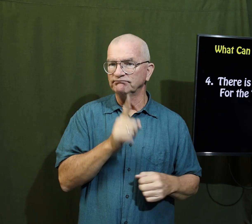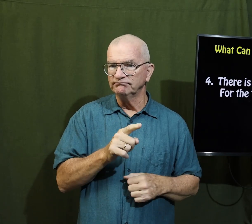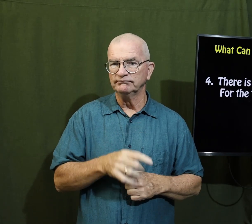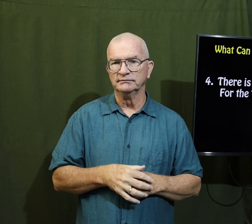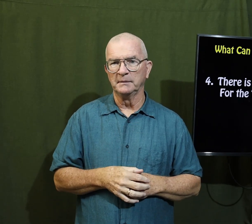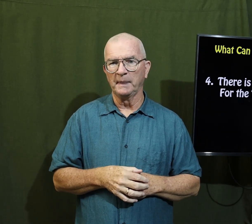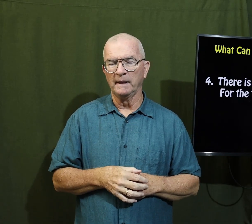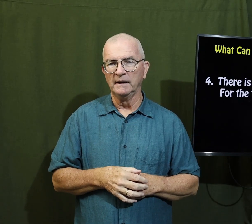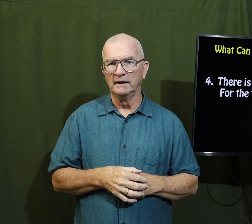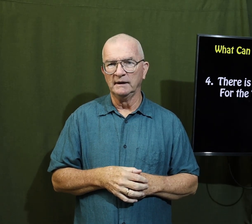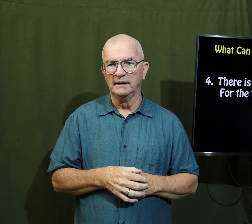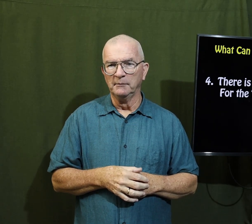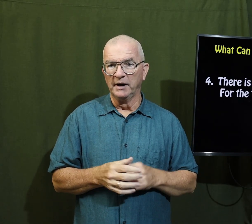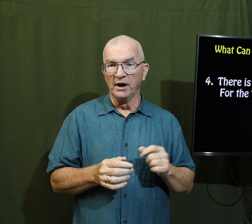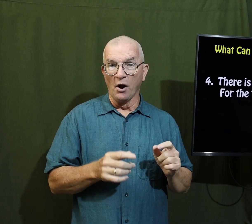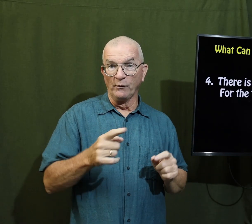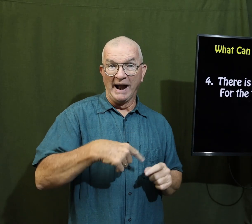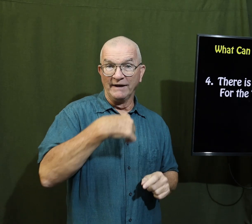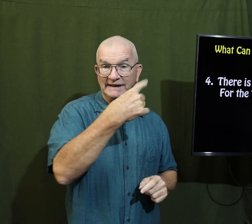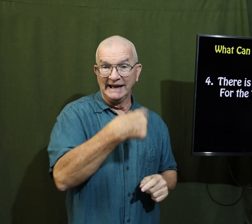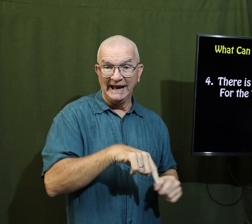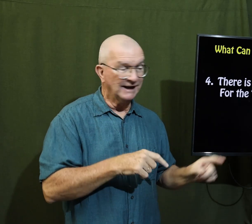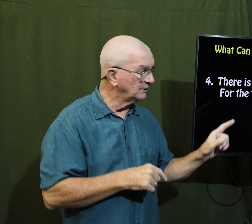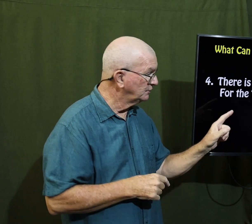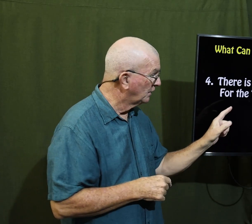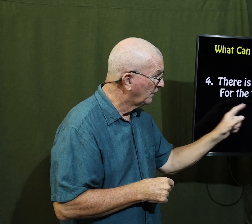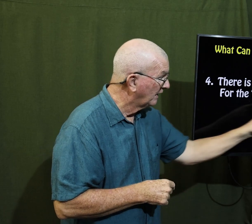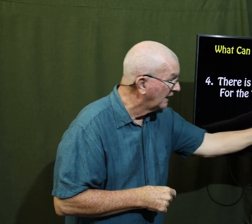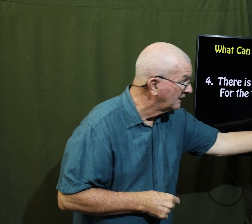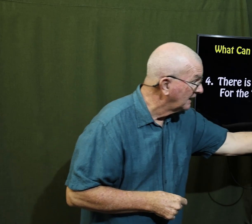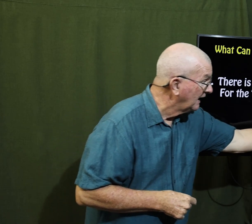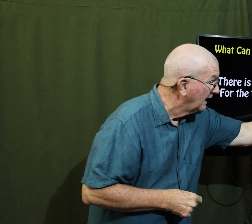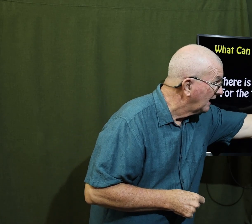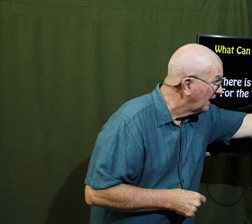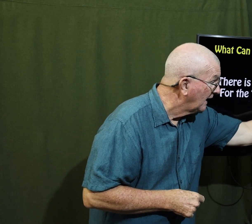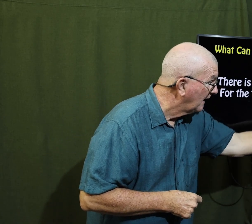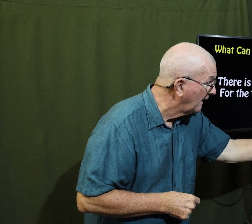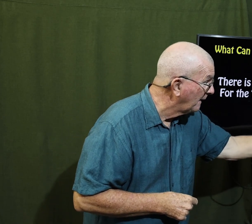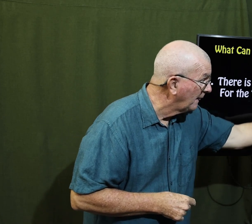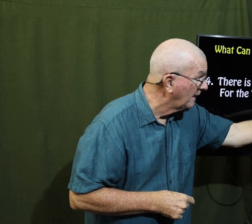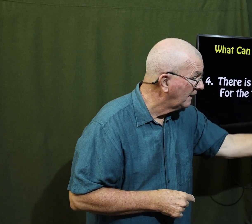the father the son and the holy spirit are God but on the circle around